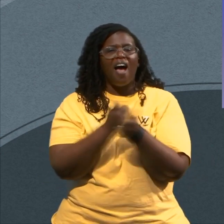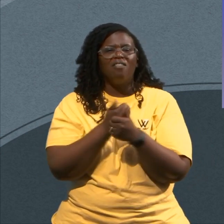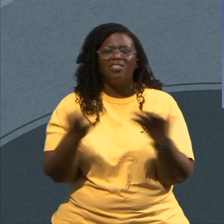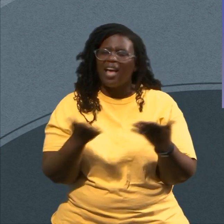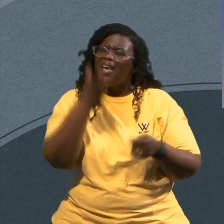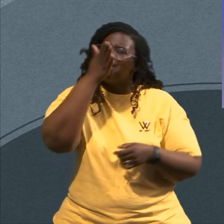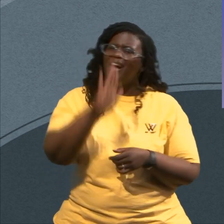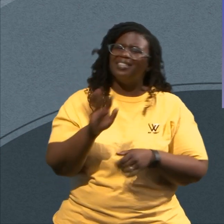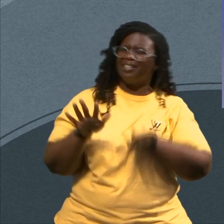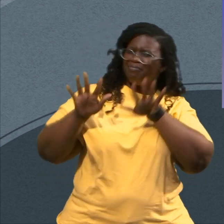still